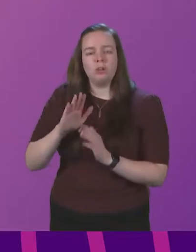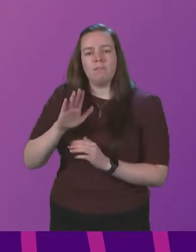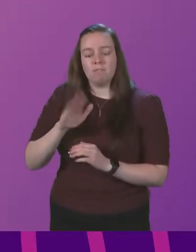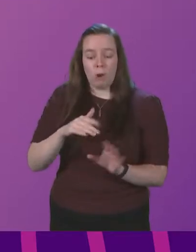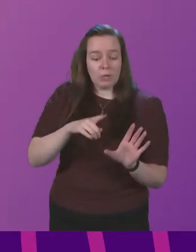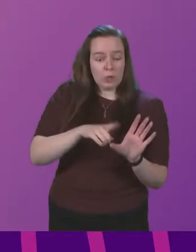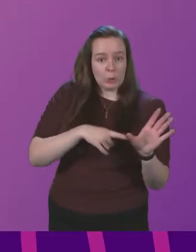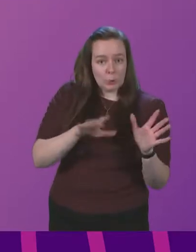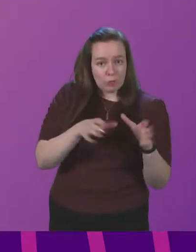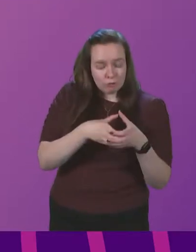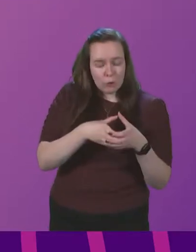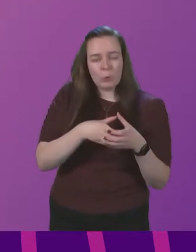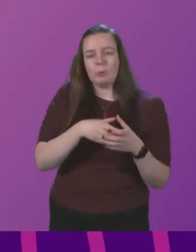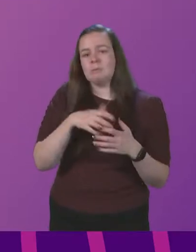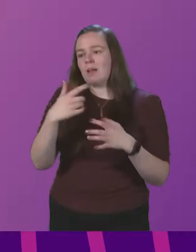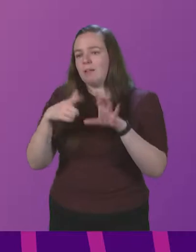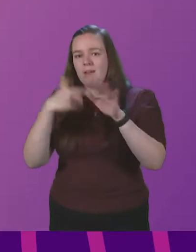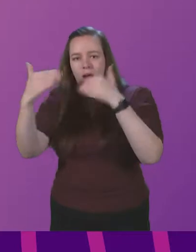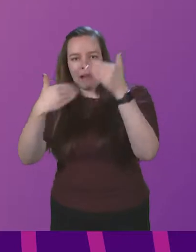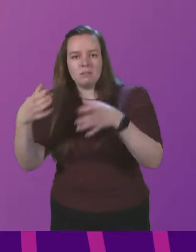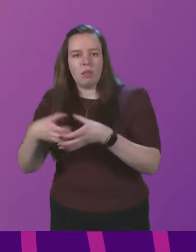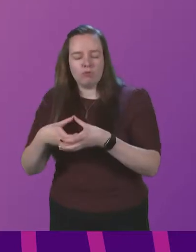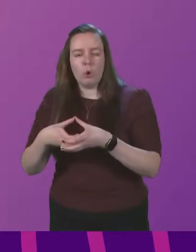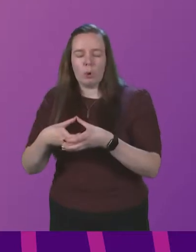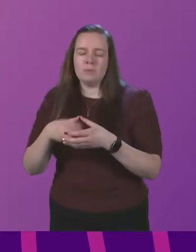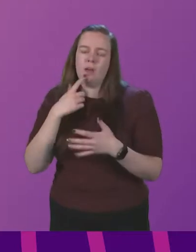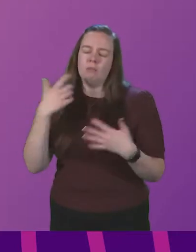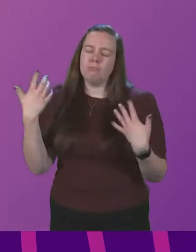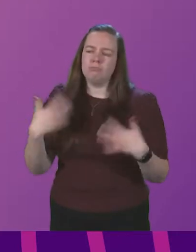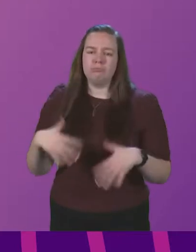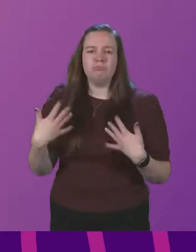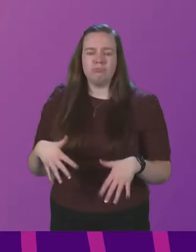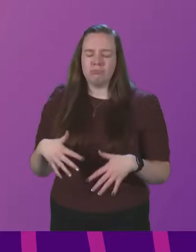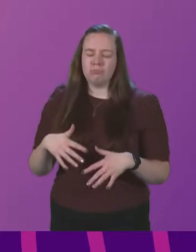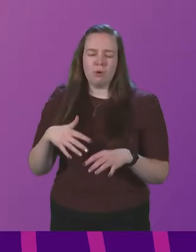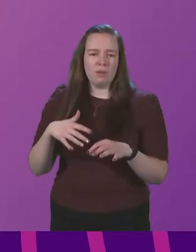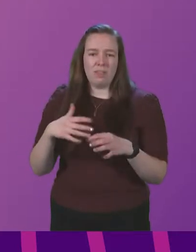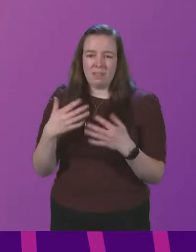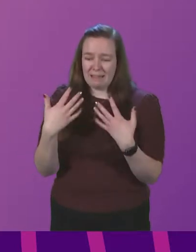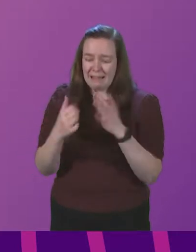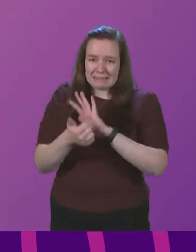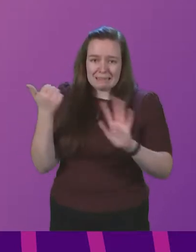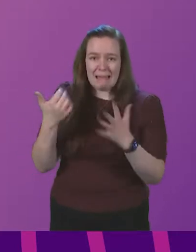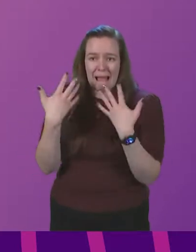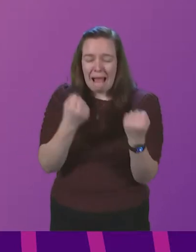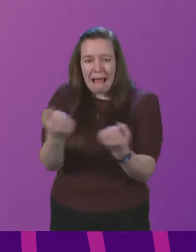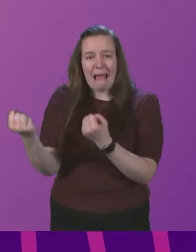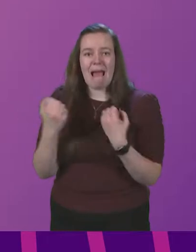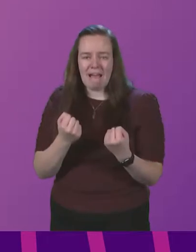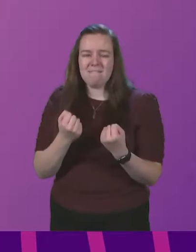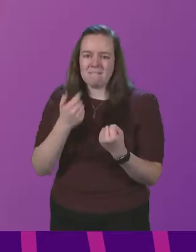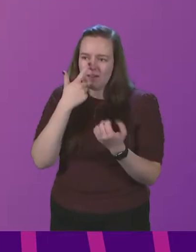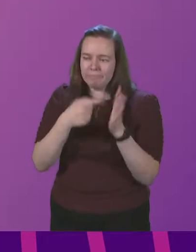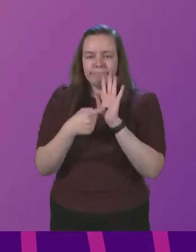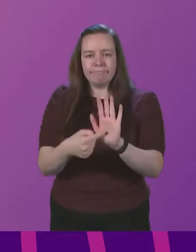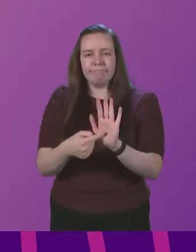youth groups and young adult groups, the tremendous gifts and qualities young people have and exhibit.